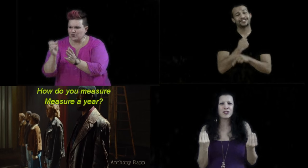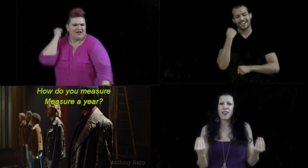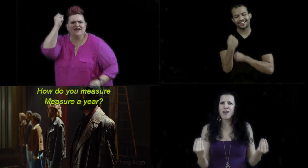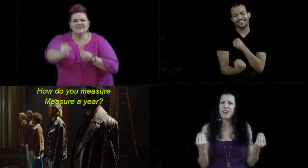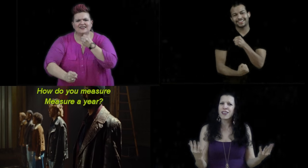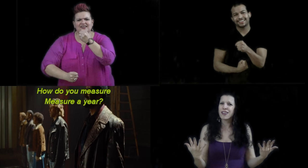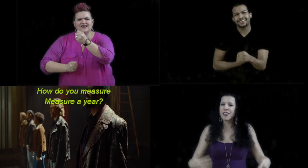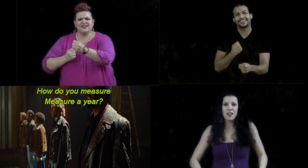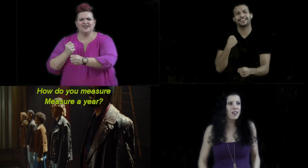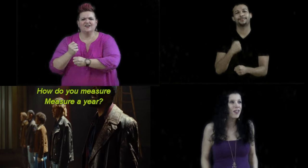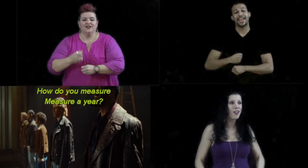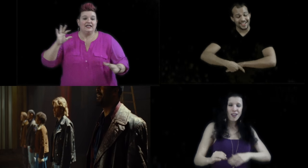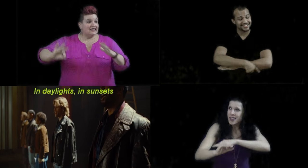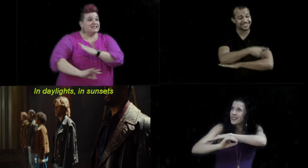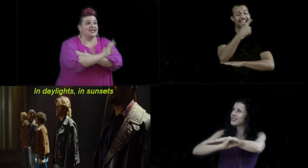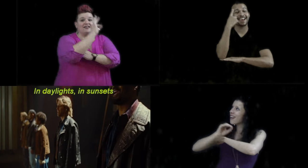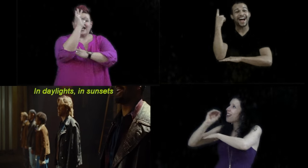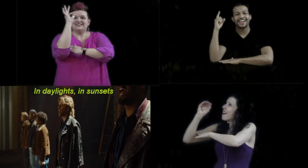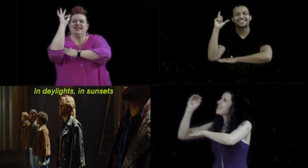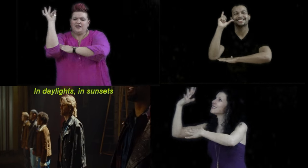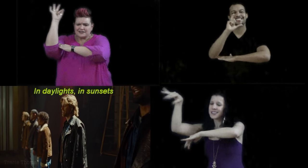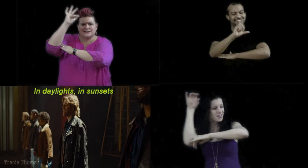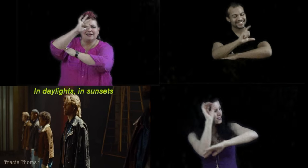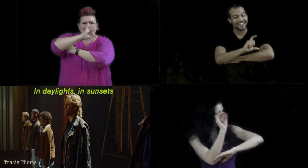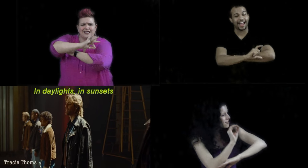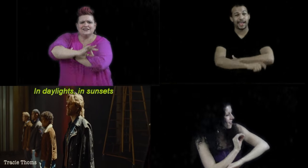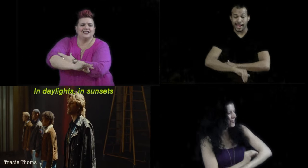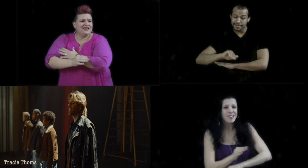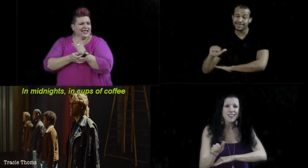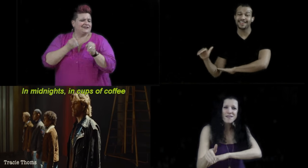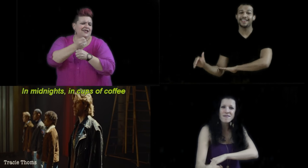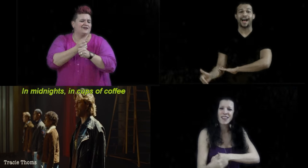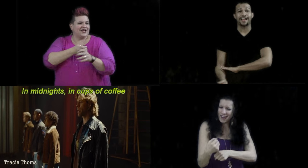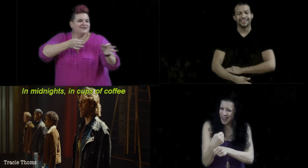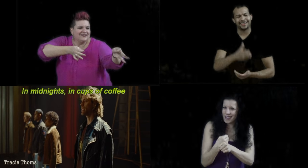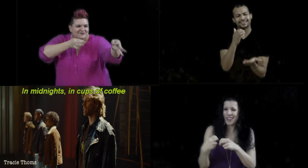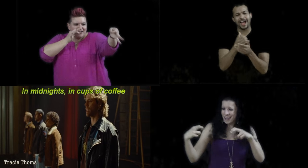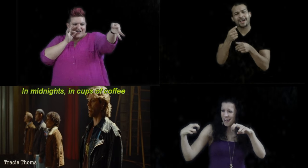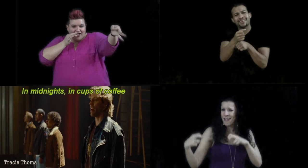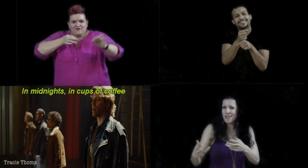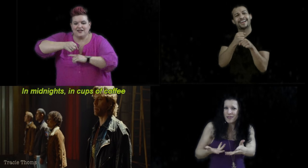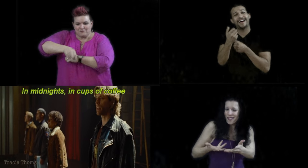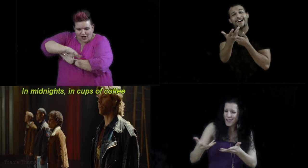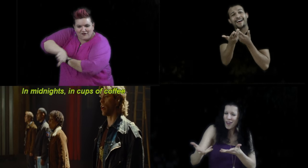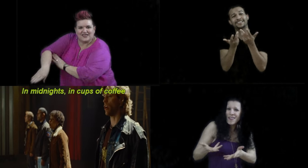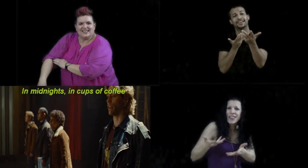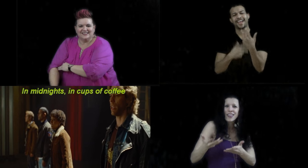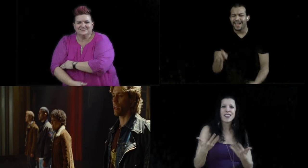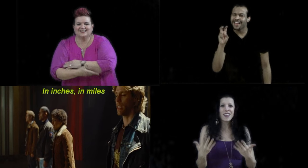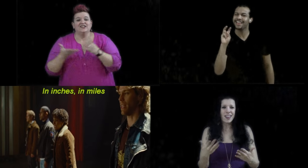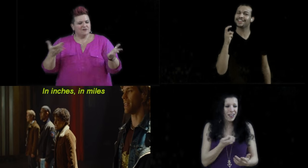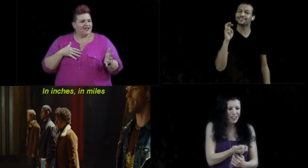measure a year? In daylights, in sunsets, in midnights, in cups of